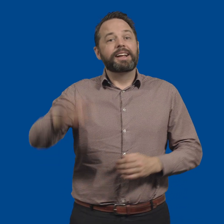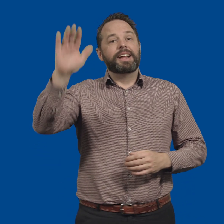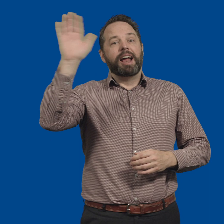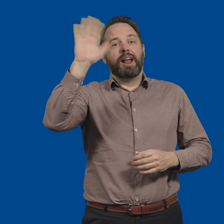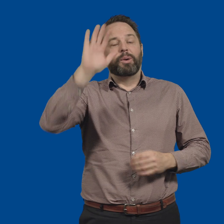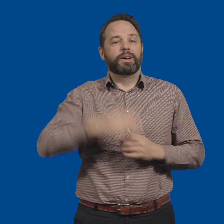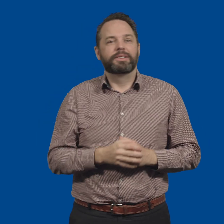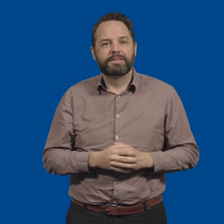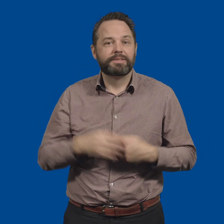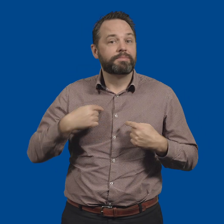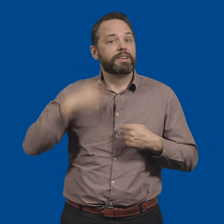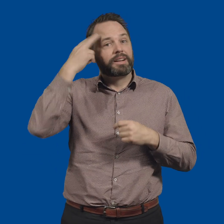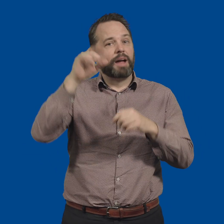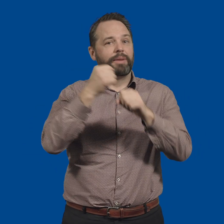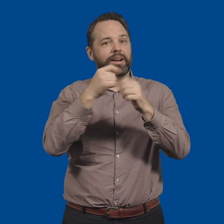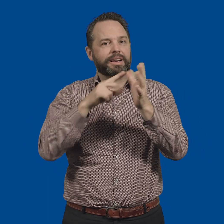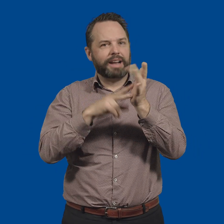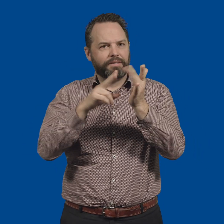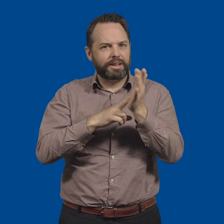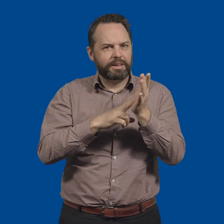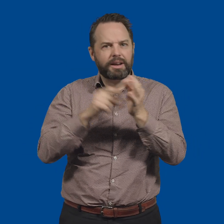Hello, my name's Gavin Balharry.